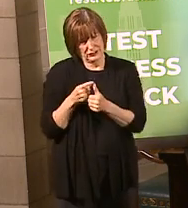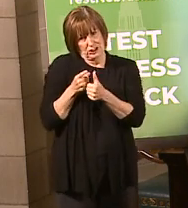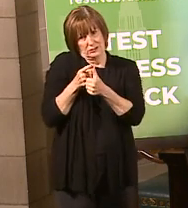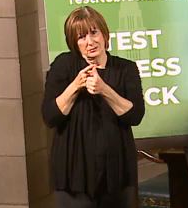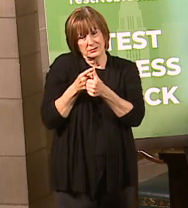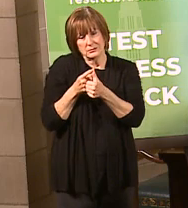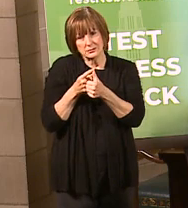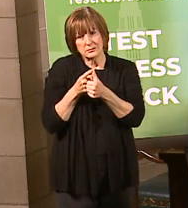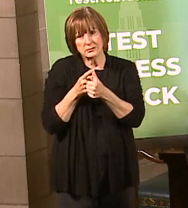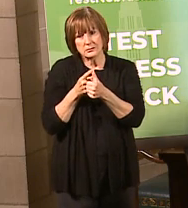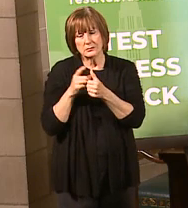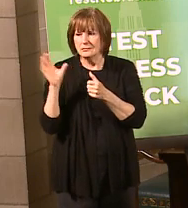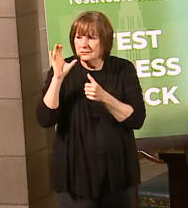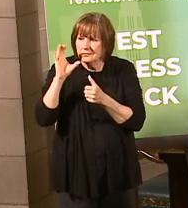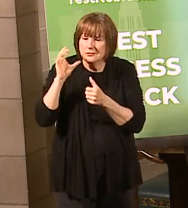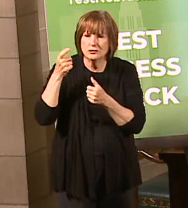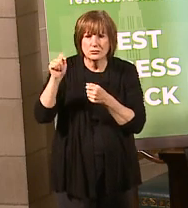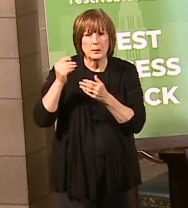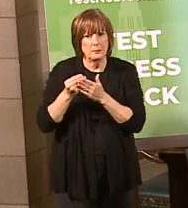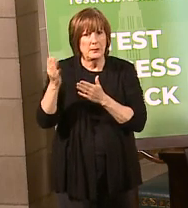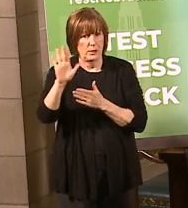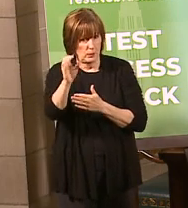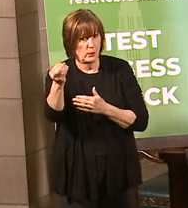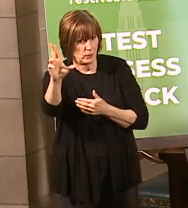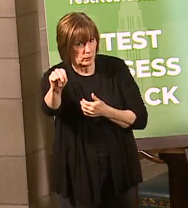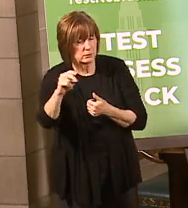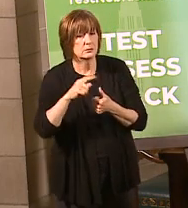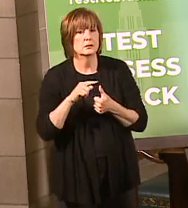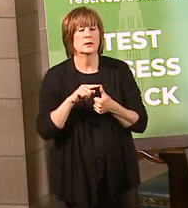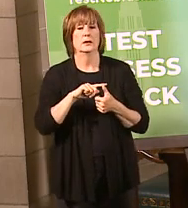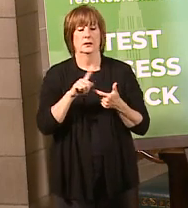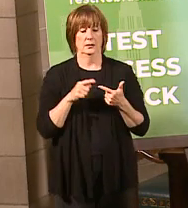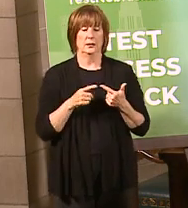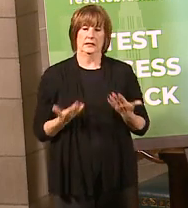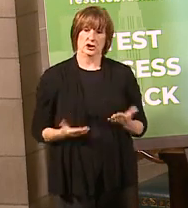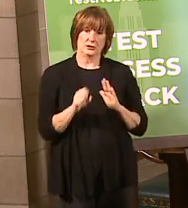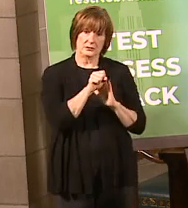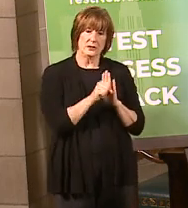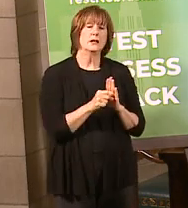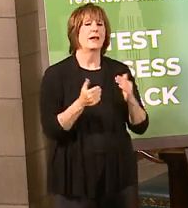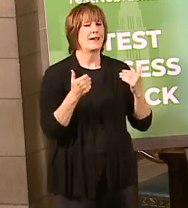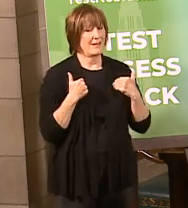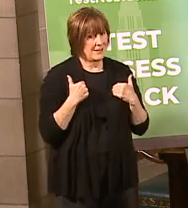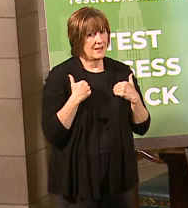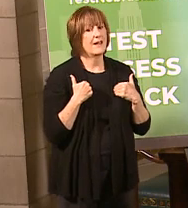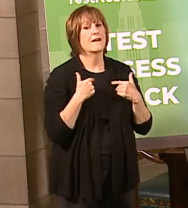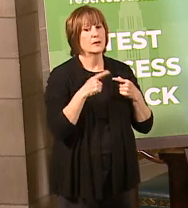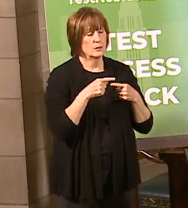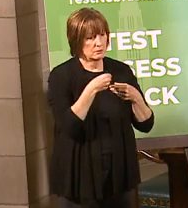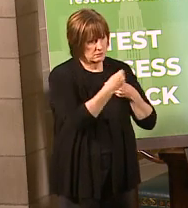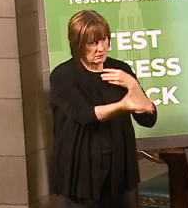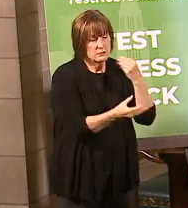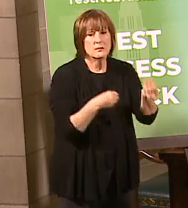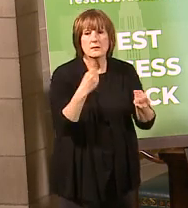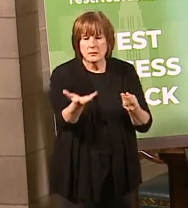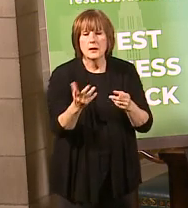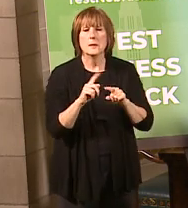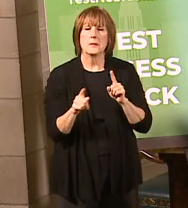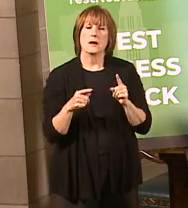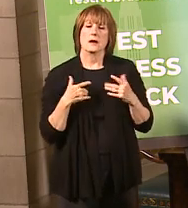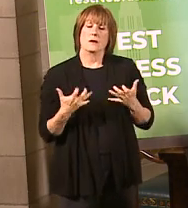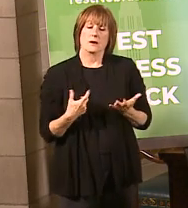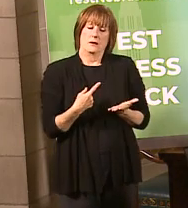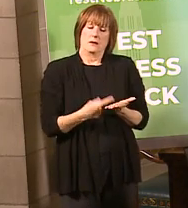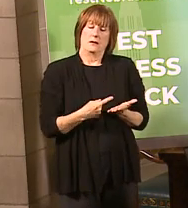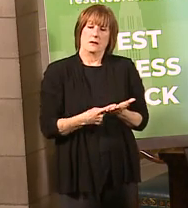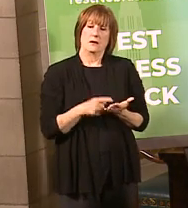first line that you're pursuing is to get your own PPE. However, we do at the state have PPE that we are distributing to folks. But I wanted to go over